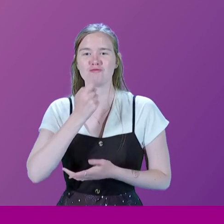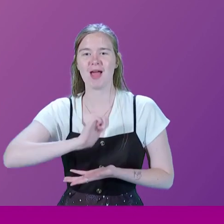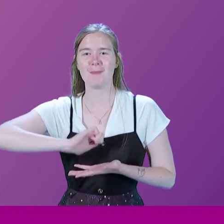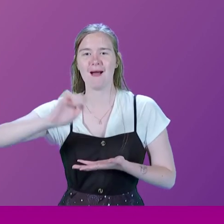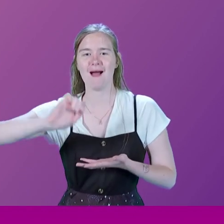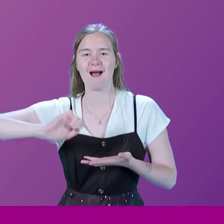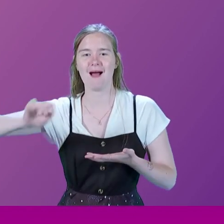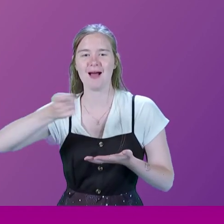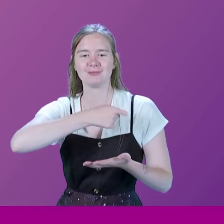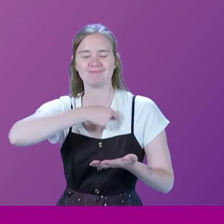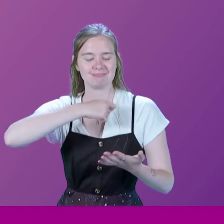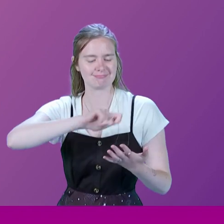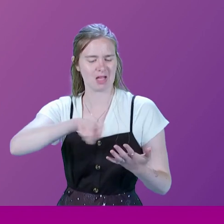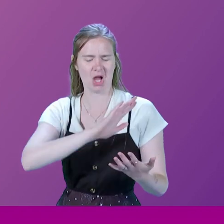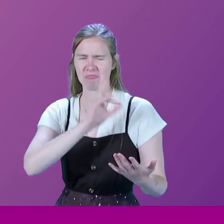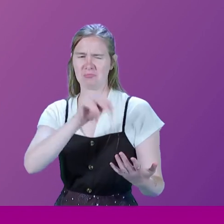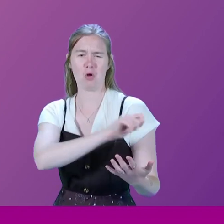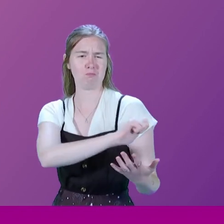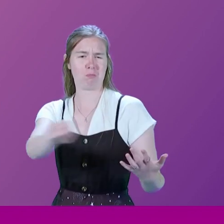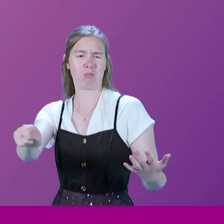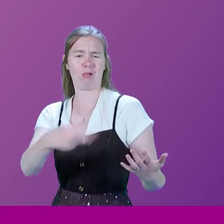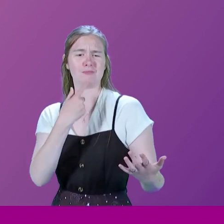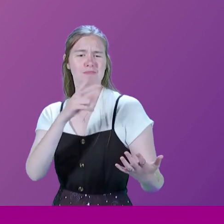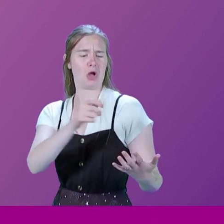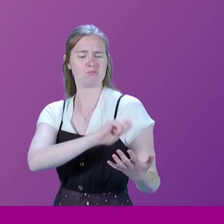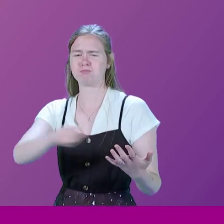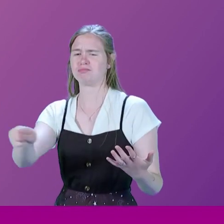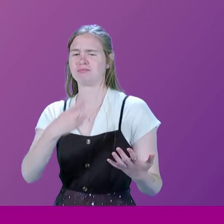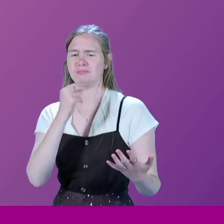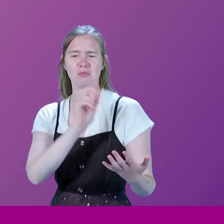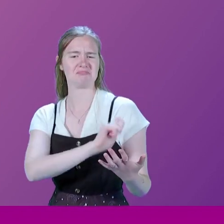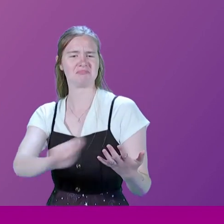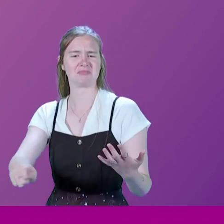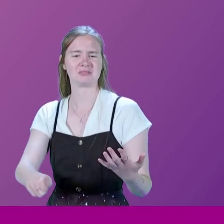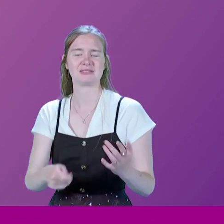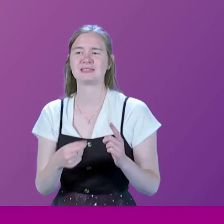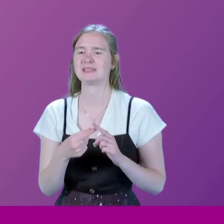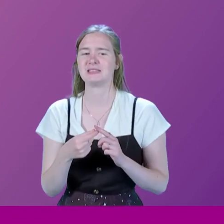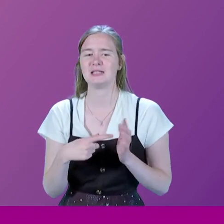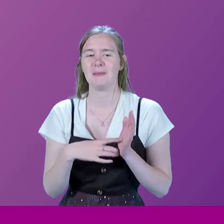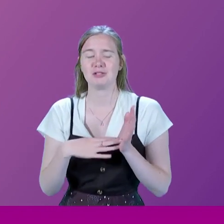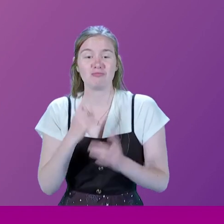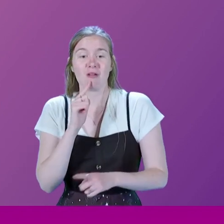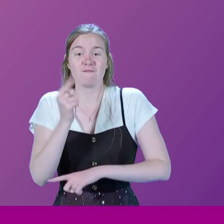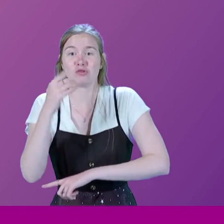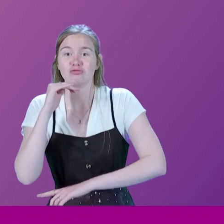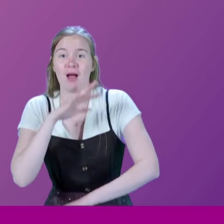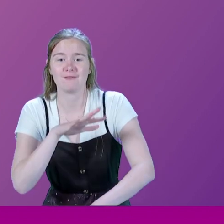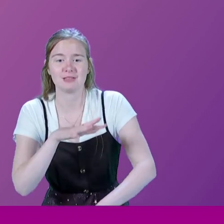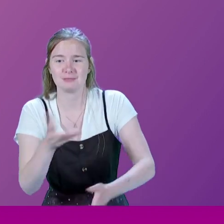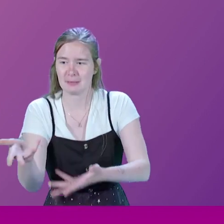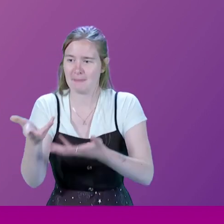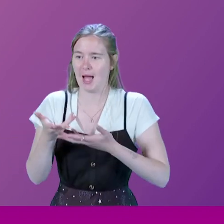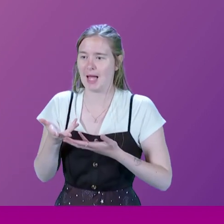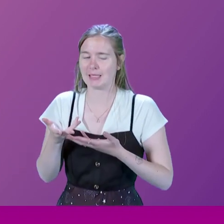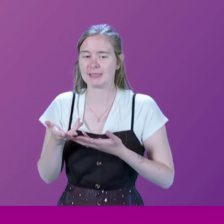And she began to say, Oh, this won't do at all. This won't do at all. This won't do at all. I said, Prime Minister, it's just a first draft. Let me take it